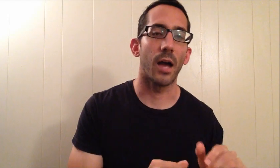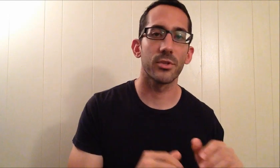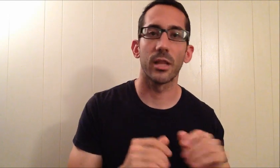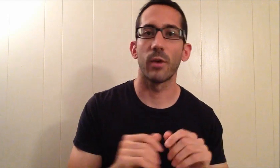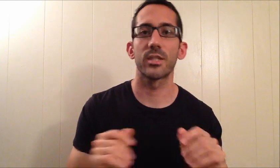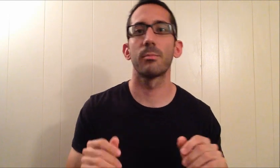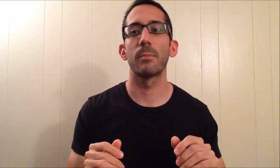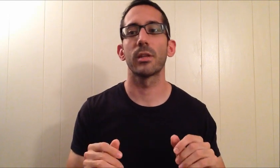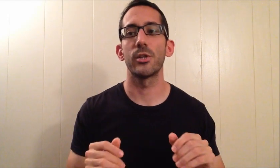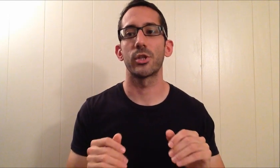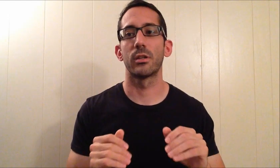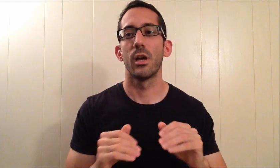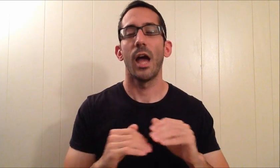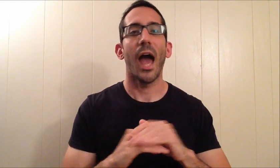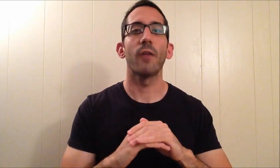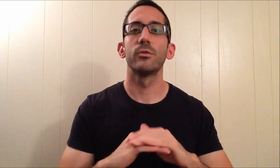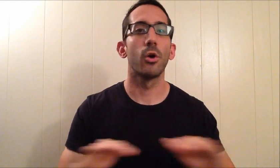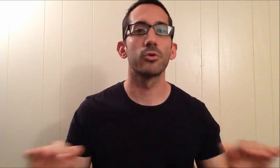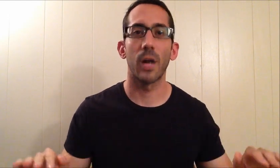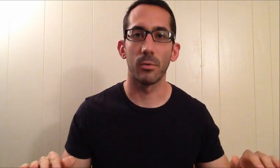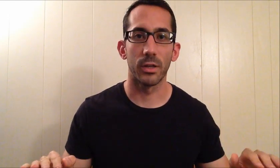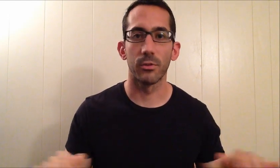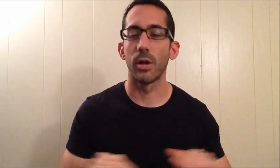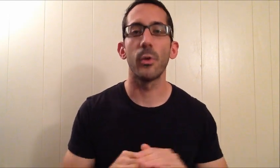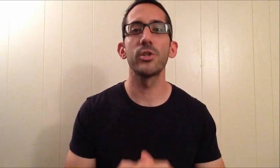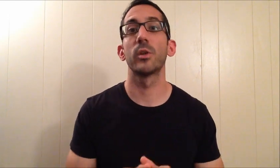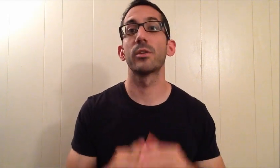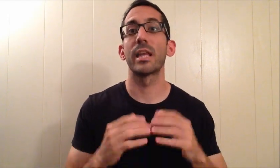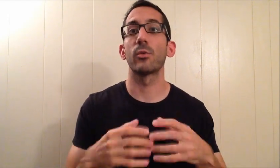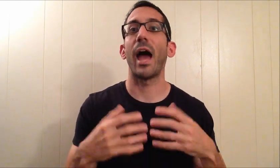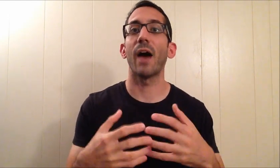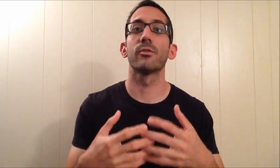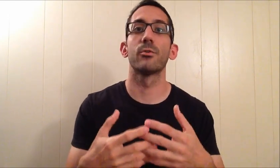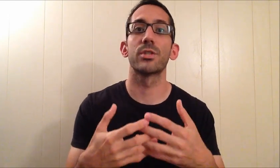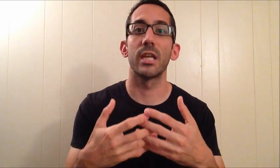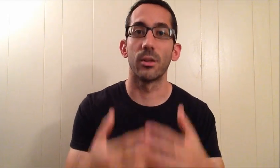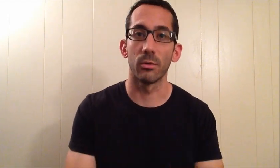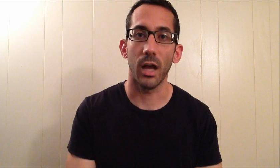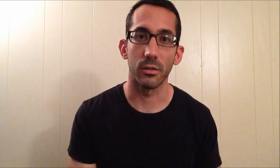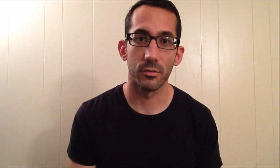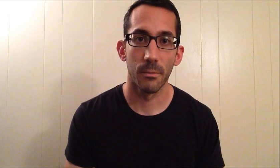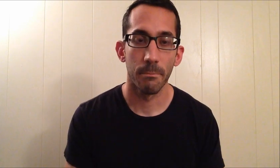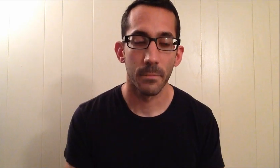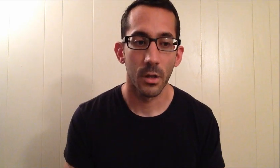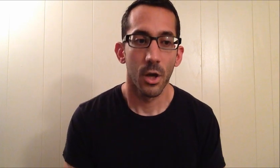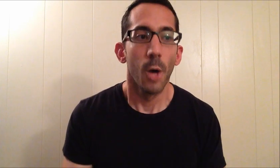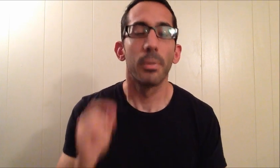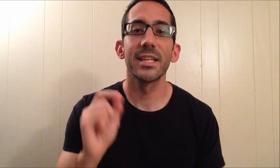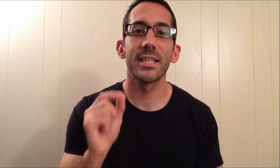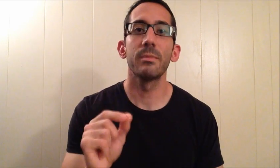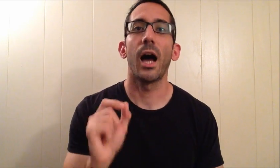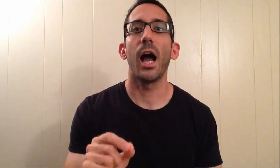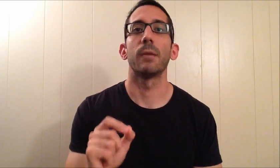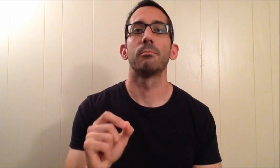% of the rest of the population have no trouble with or no issue with because they don't have those in their life. But at the same time,